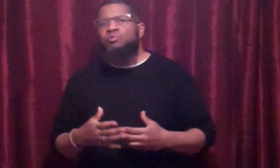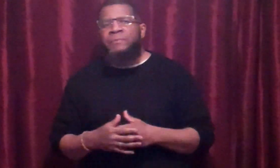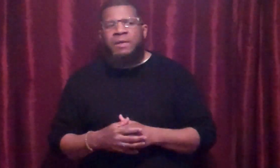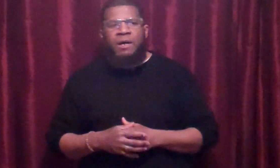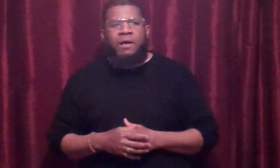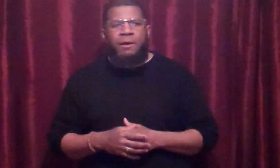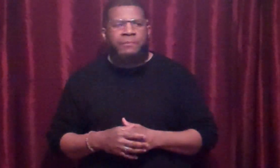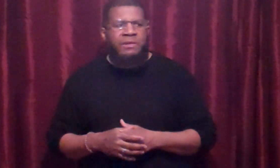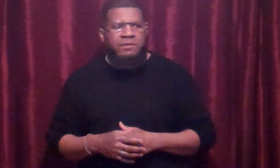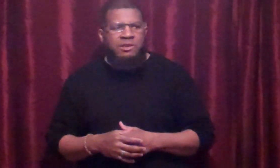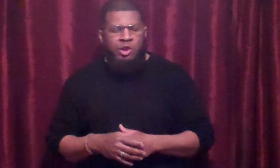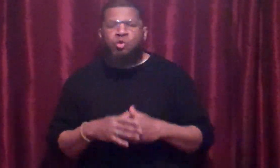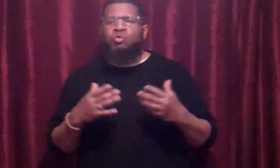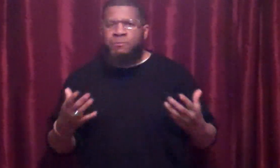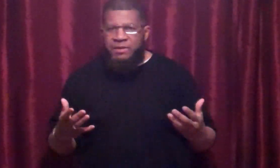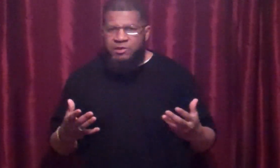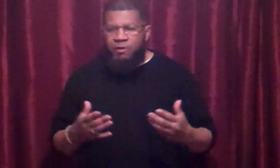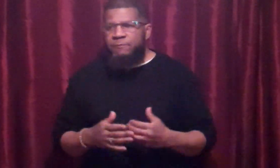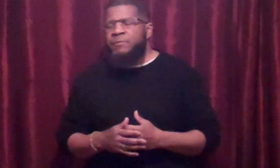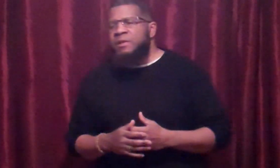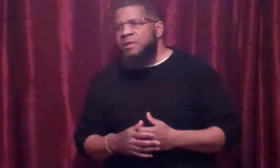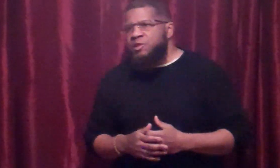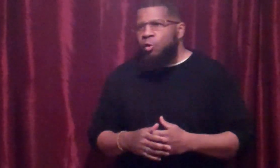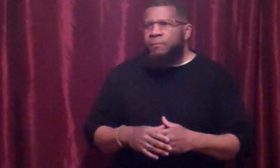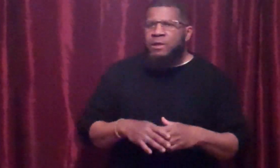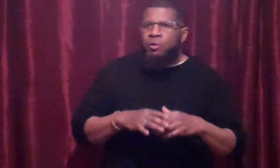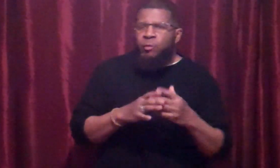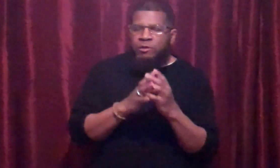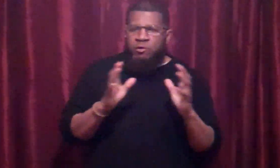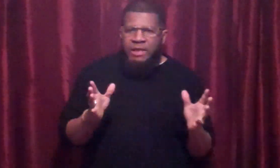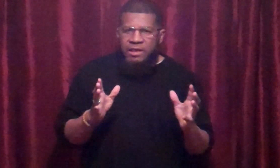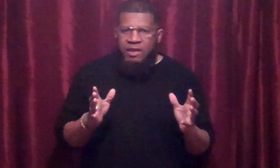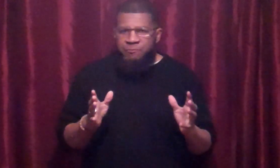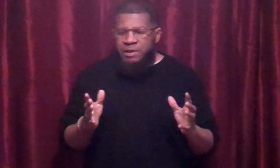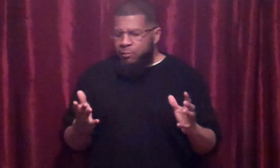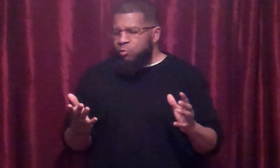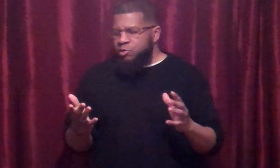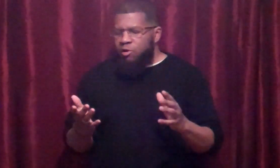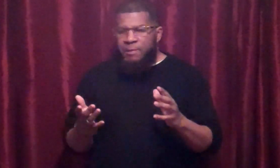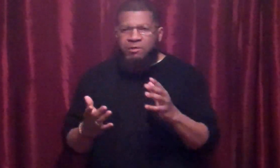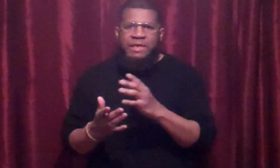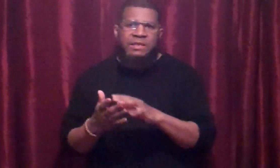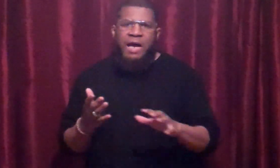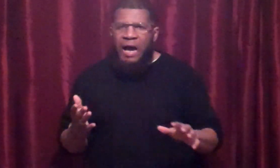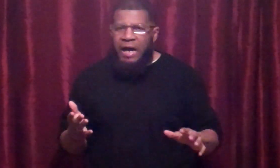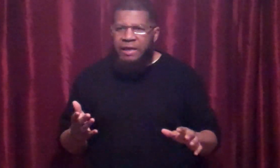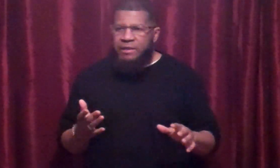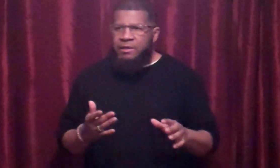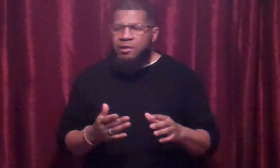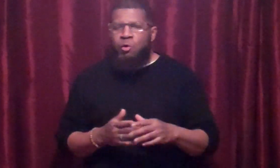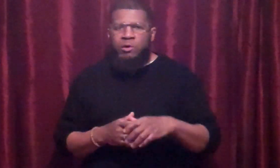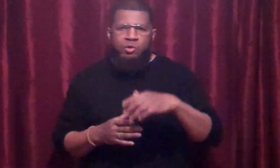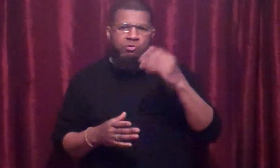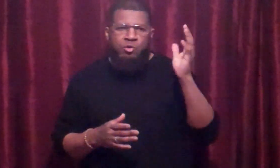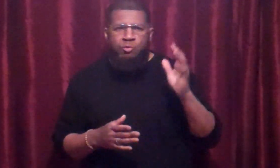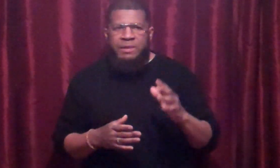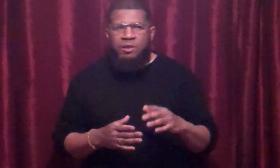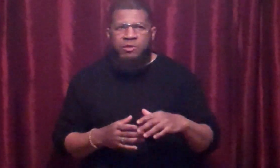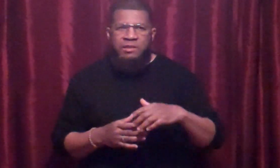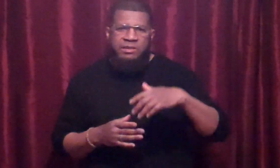delude myself. So, when you look at a lot of people who talk about kicking high and they go on YouTube and they look at these